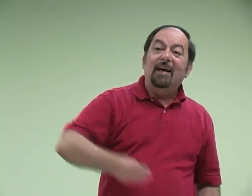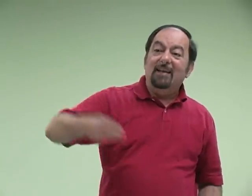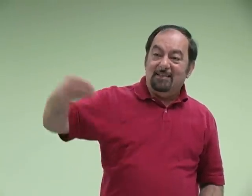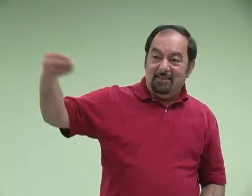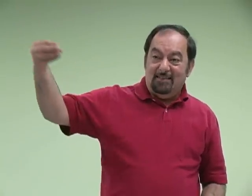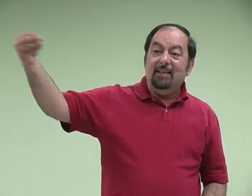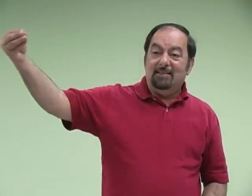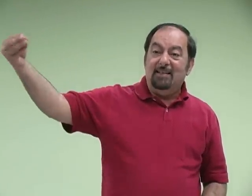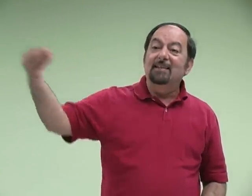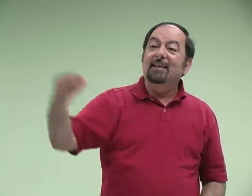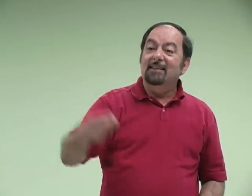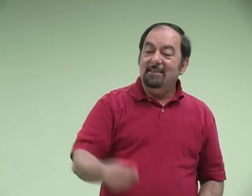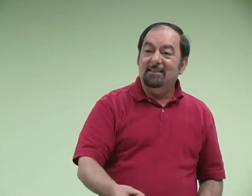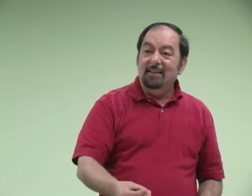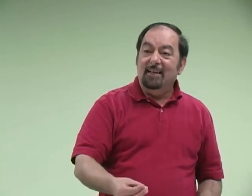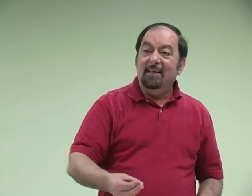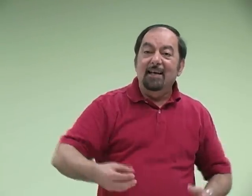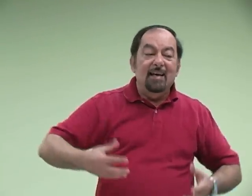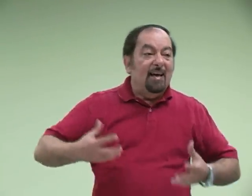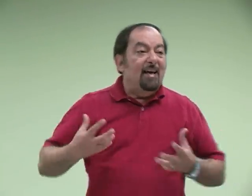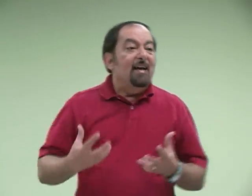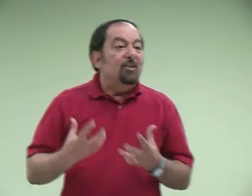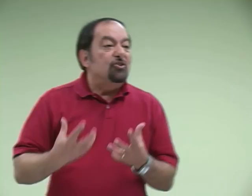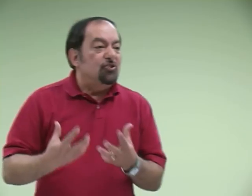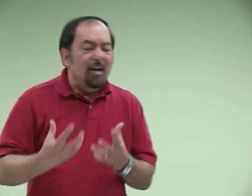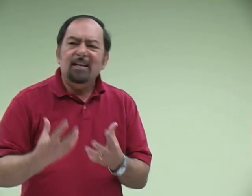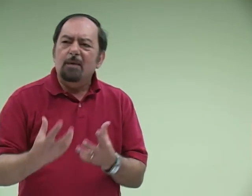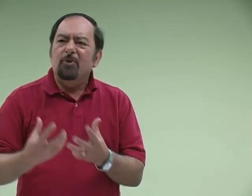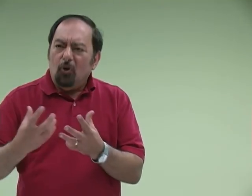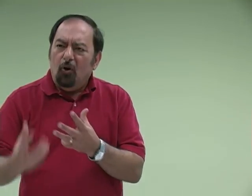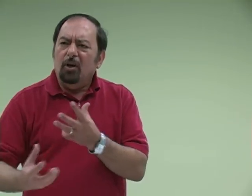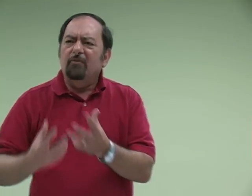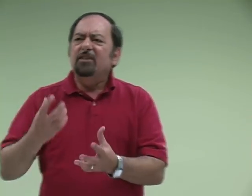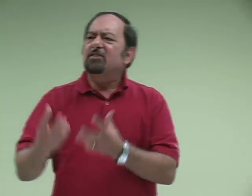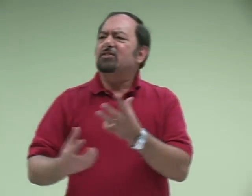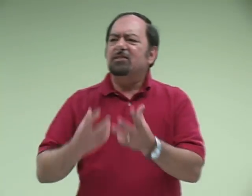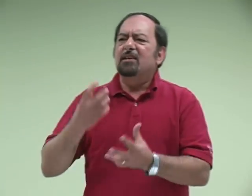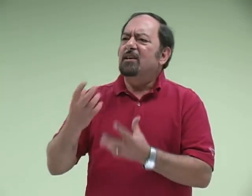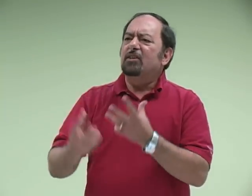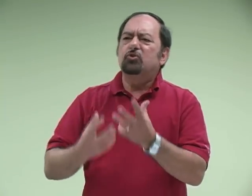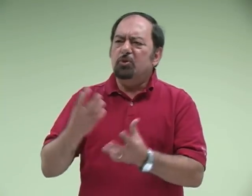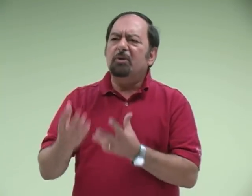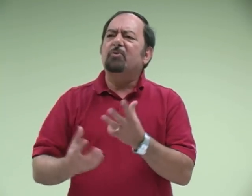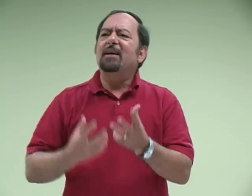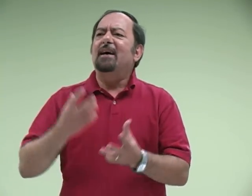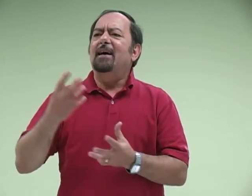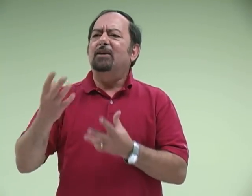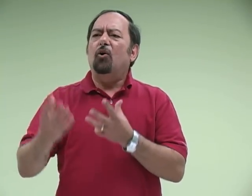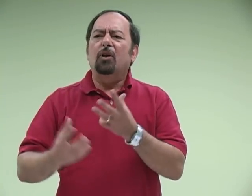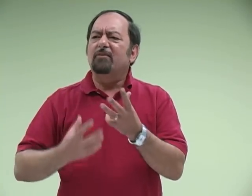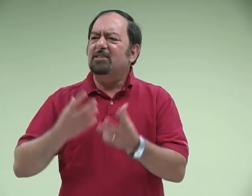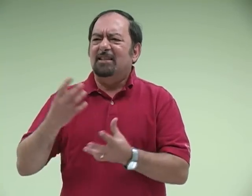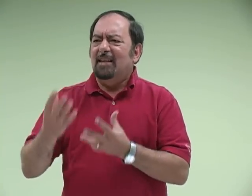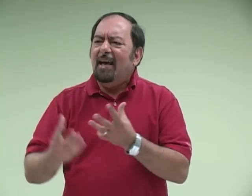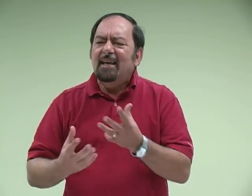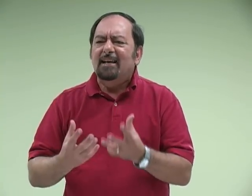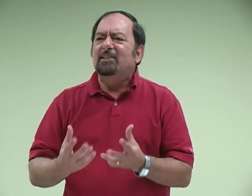ascending and descending. Jacob, in all of his trickery and all of his lying and